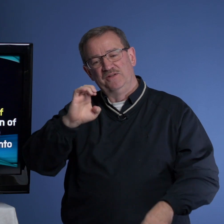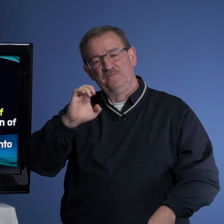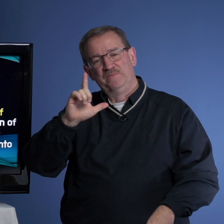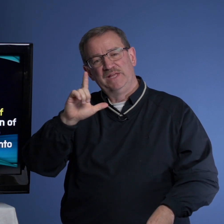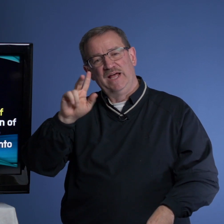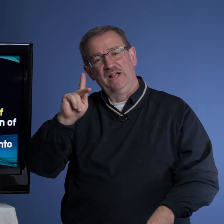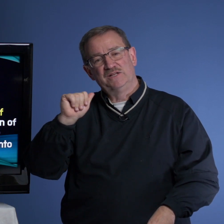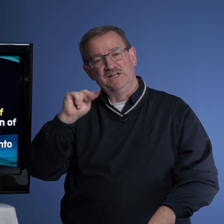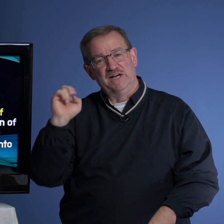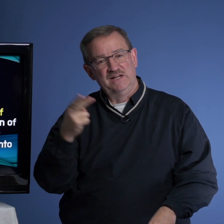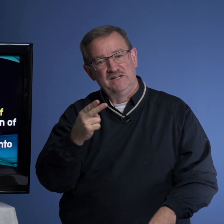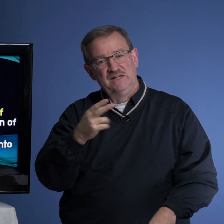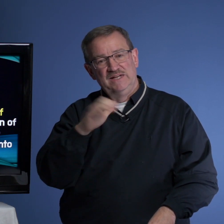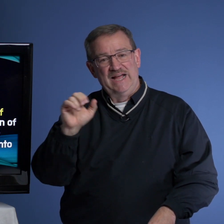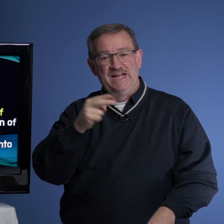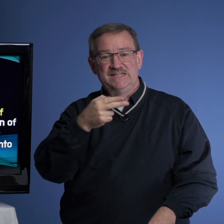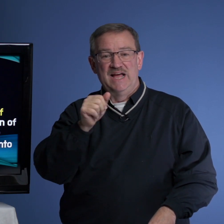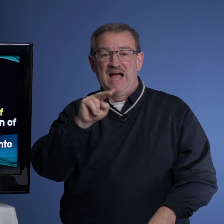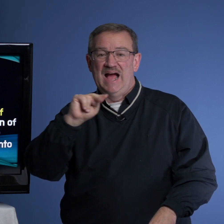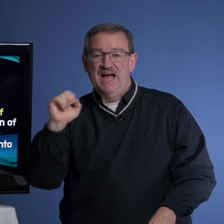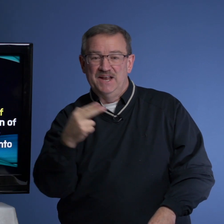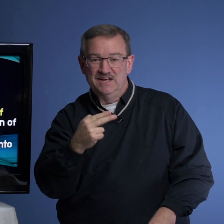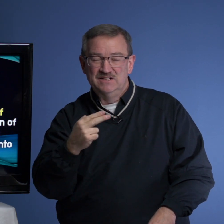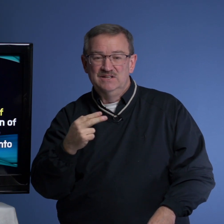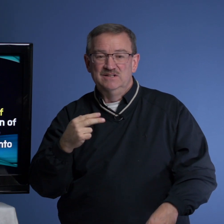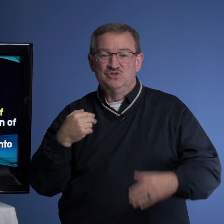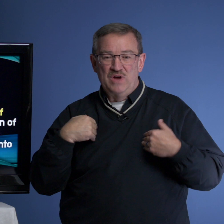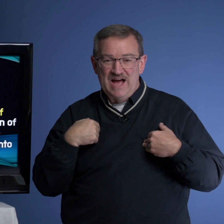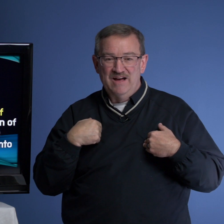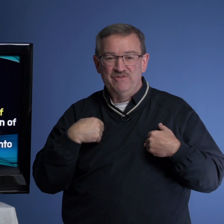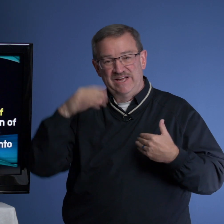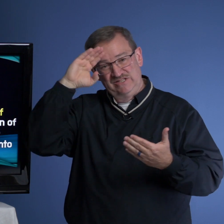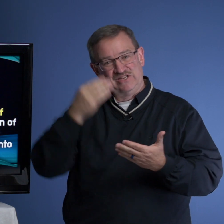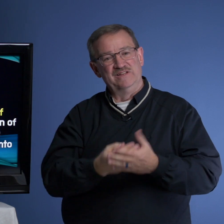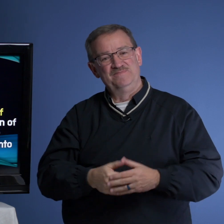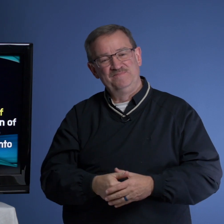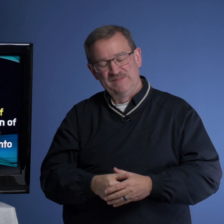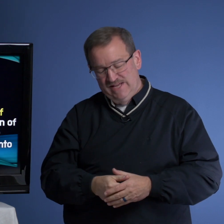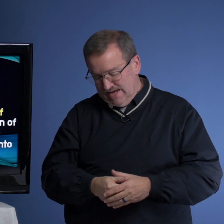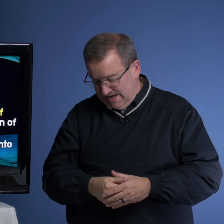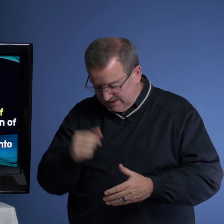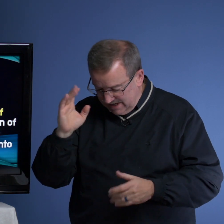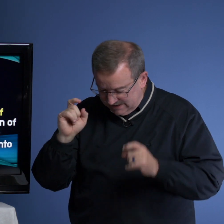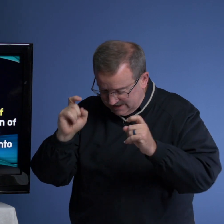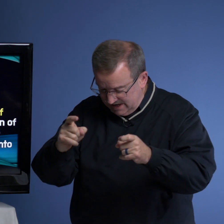Elkanah and Hannah to have a son. And God gave